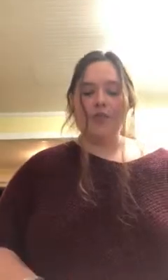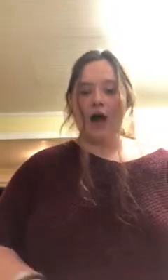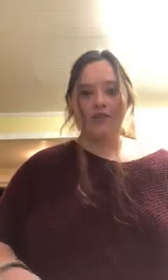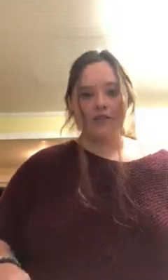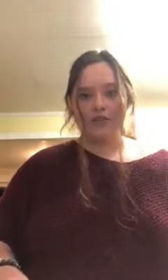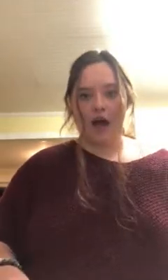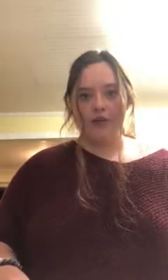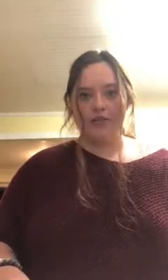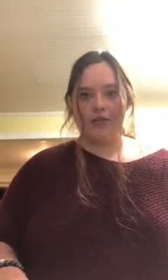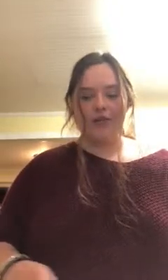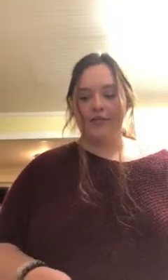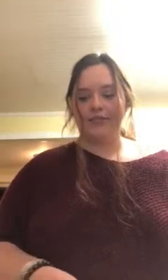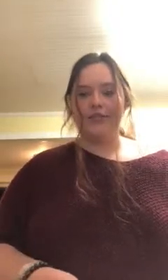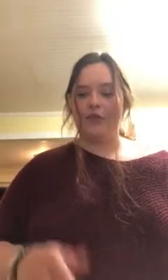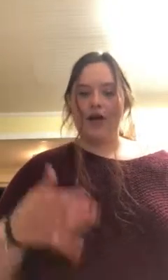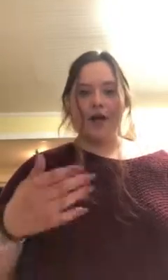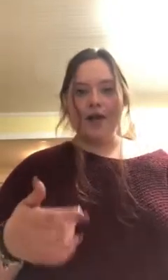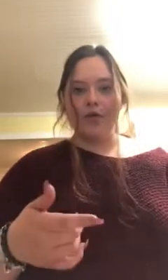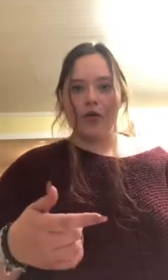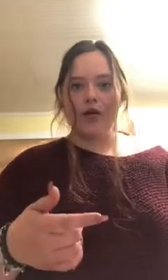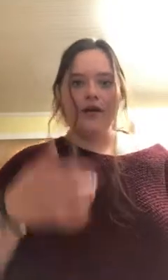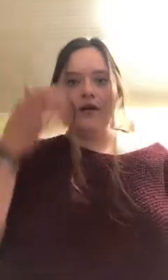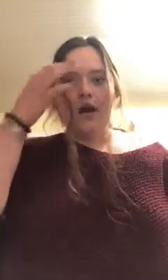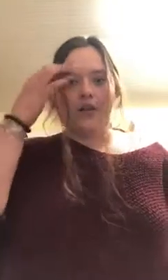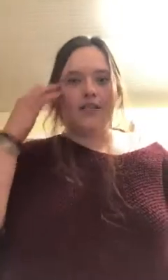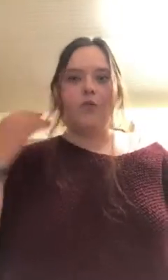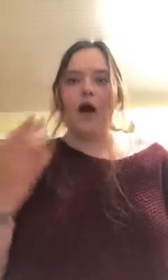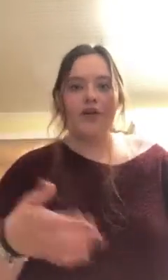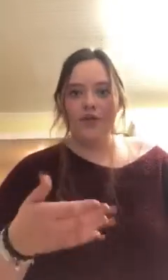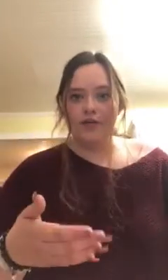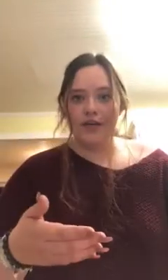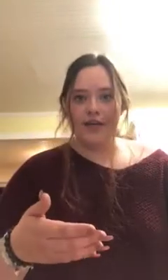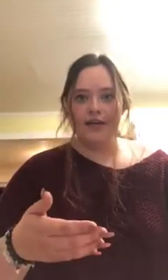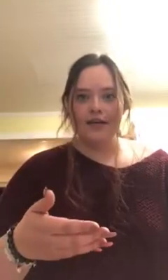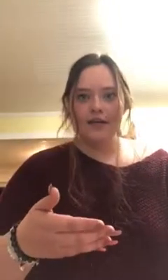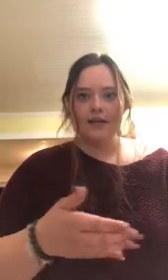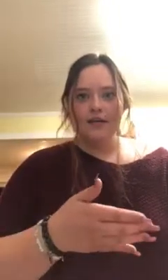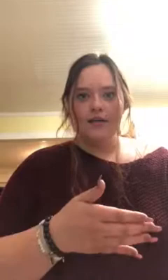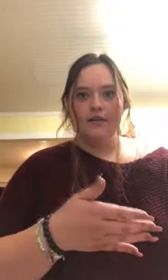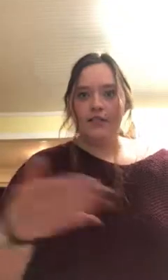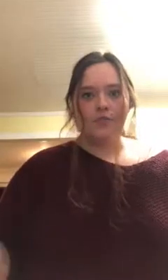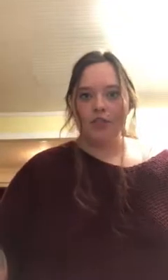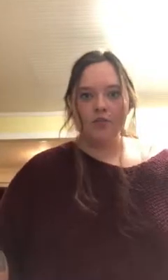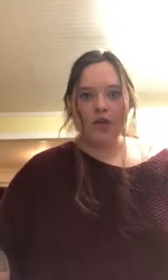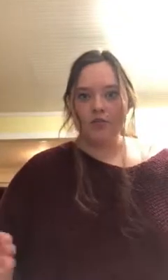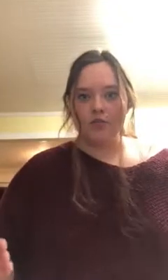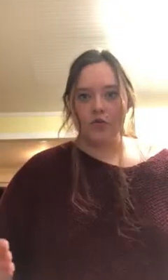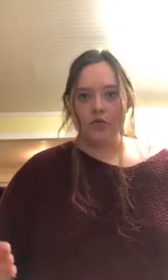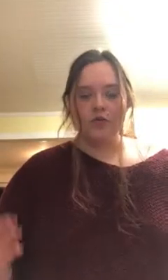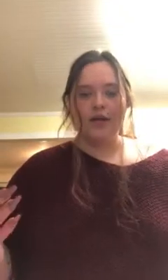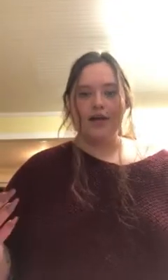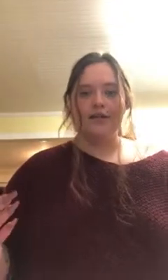apply for the scholarship you have to either write a paper or say why you need this much money for school and